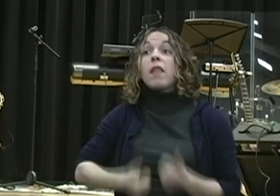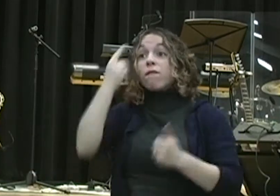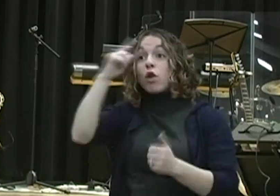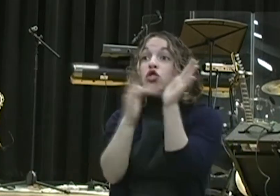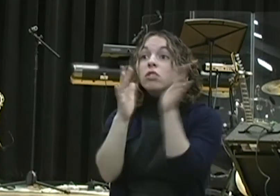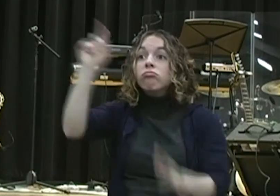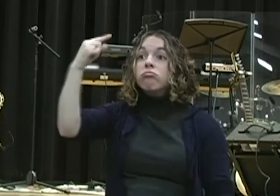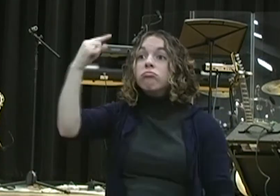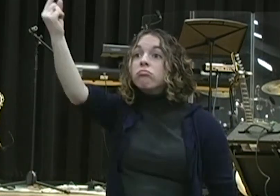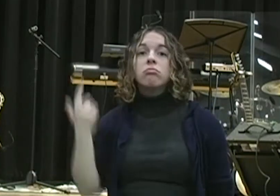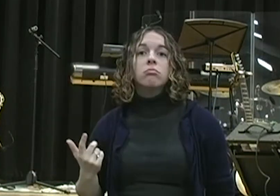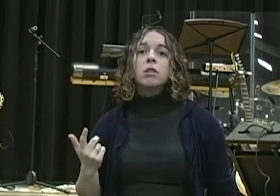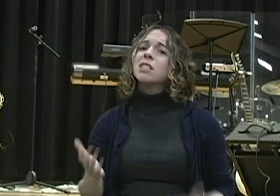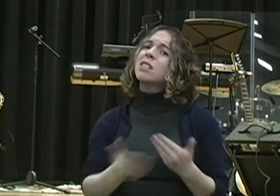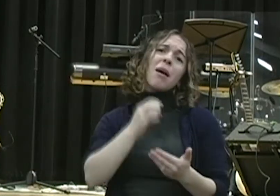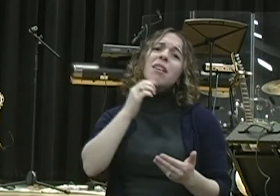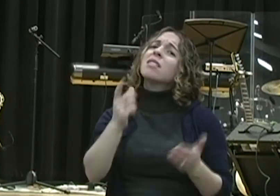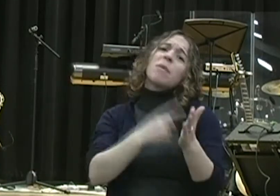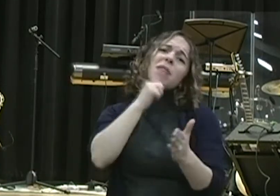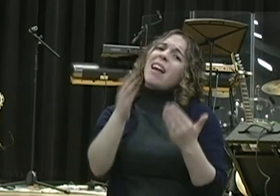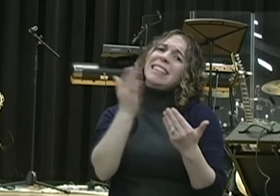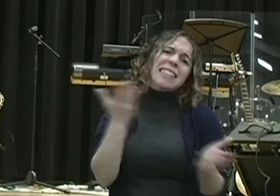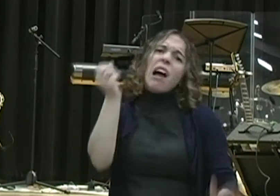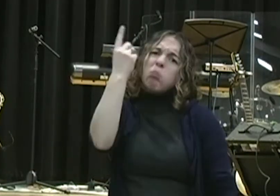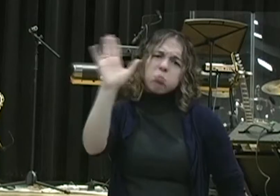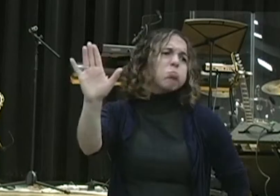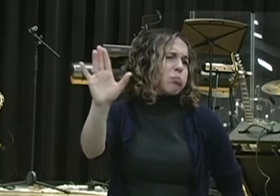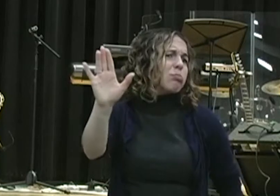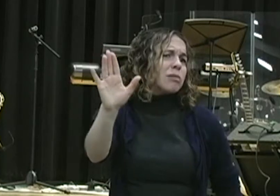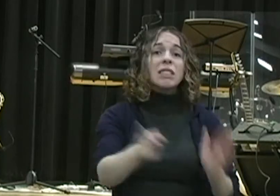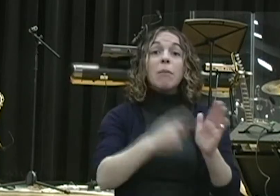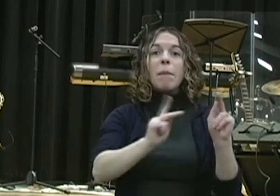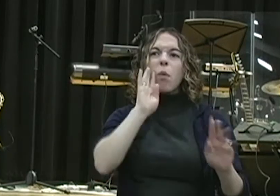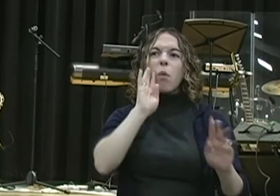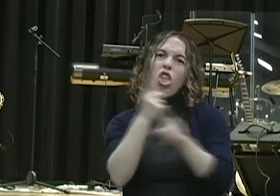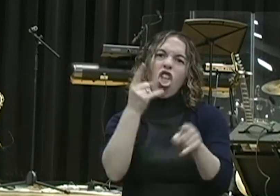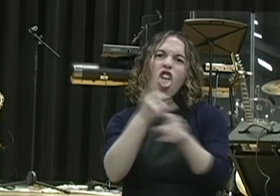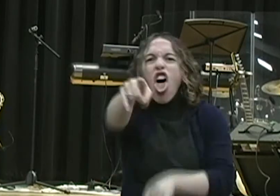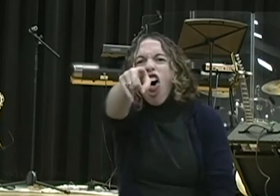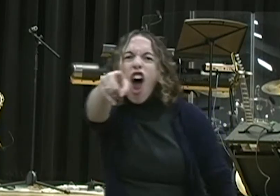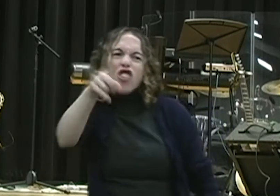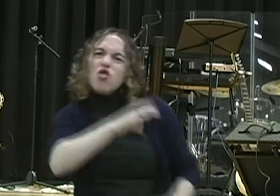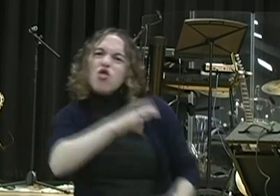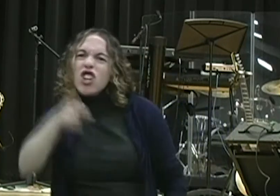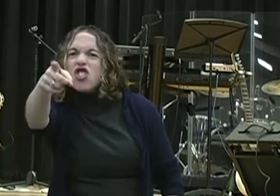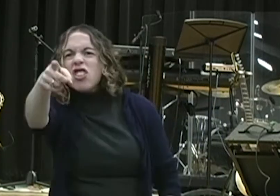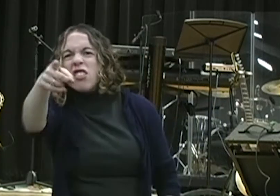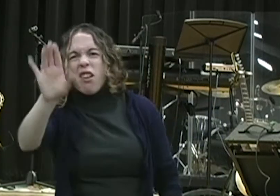Even when it's not convenient. Even when it's not popular. Even when I don't want to, I'm going to follow